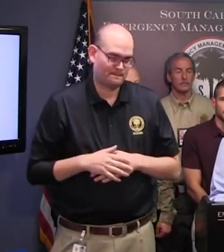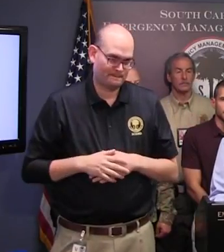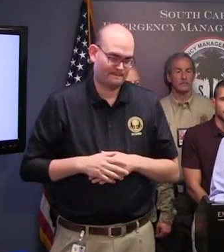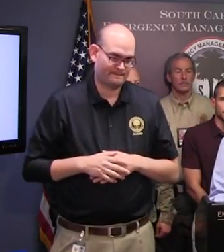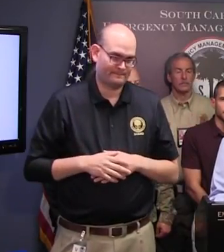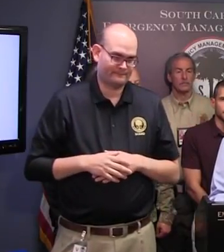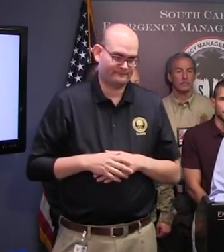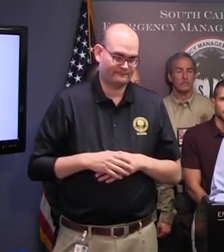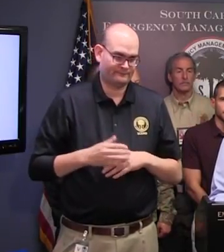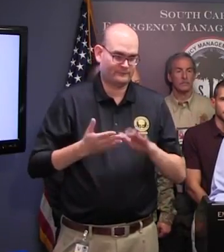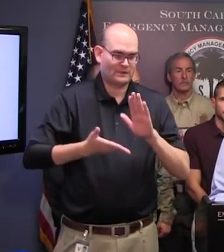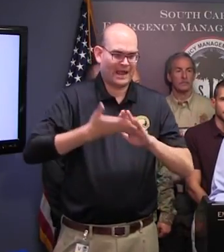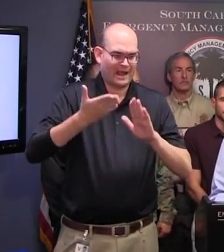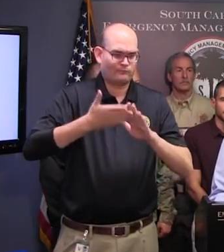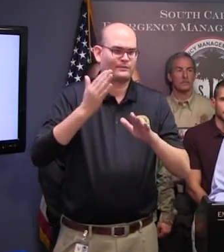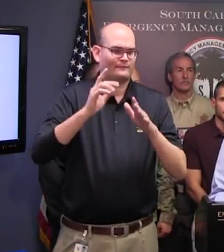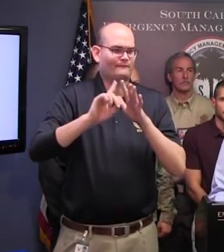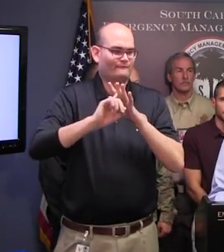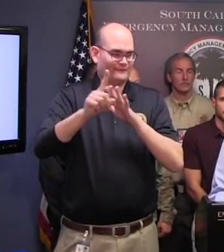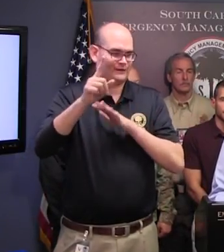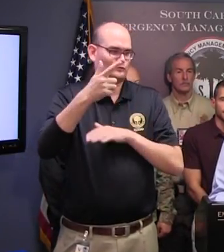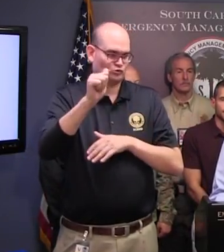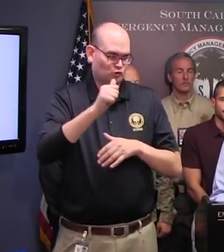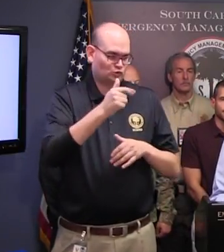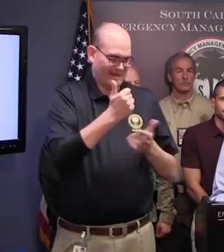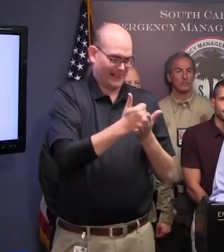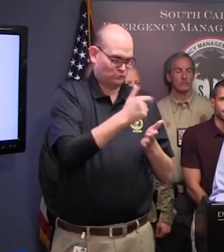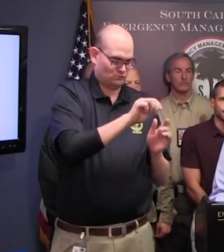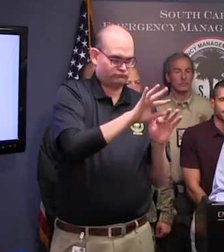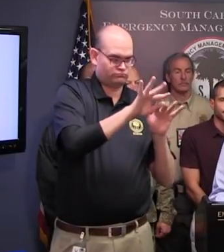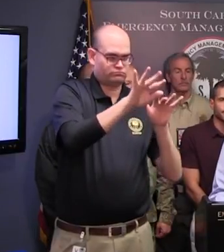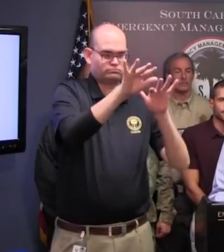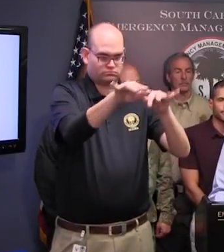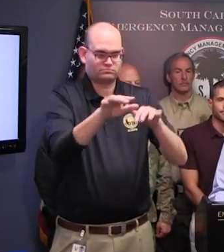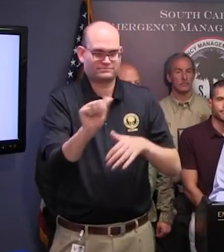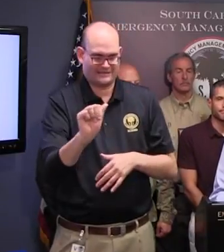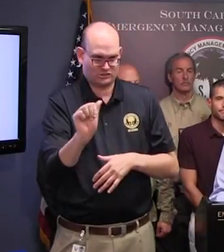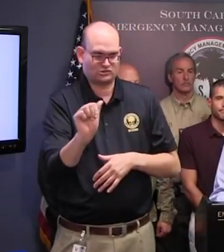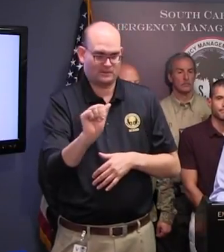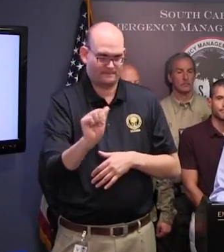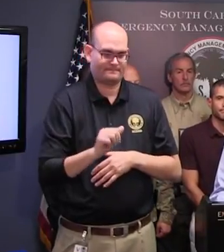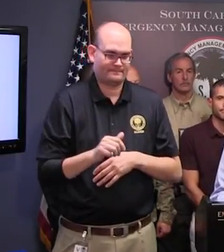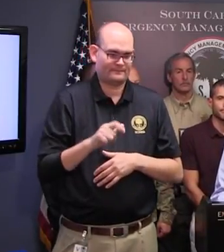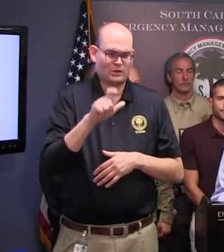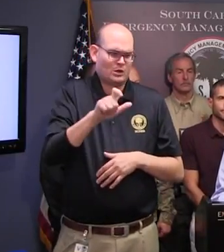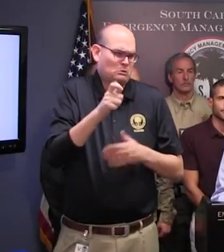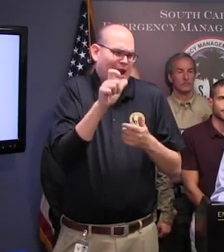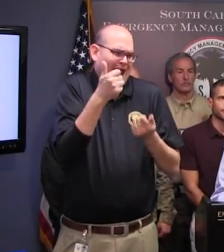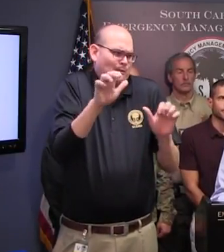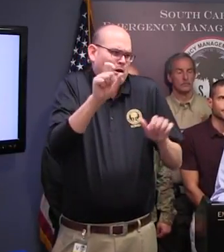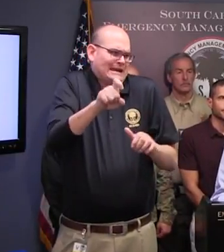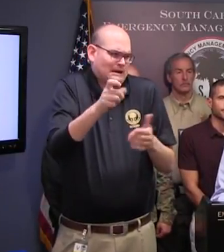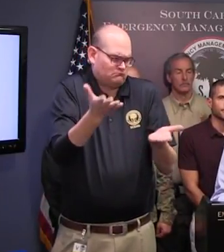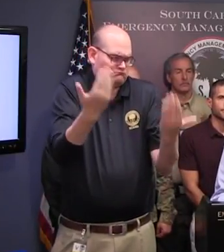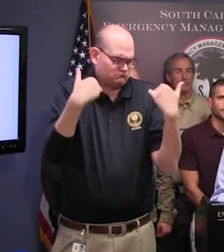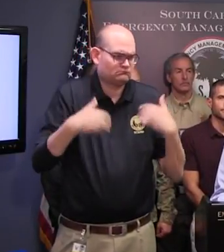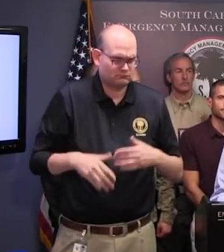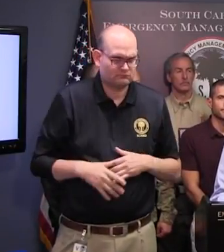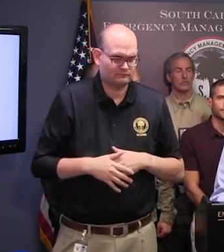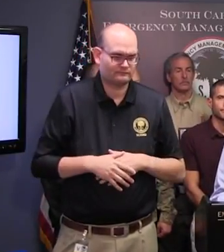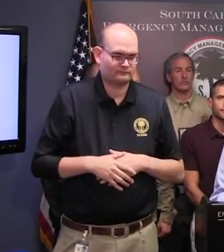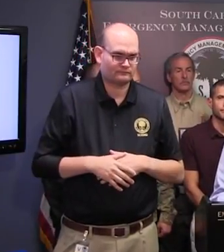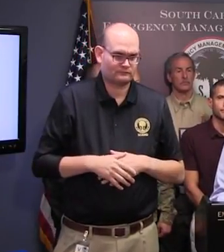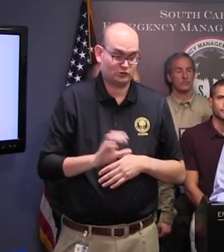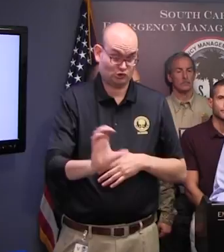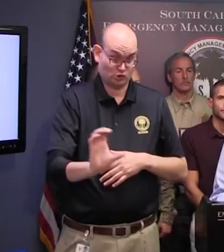of evacuees arriving from Georgia and anyone else that needs to be sheltered. And in Charleston County at